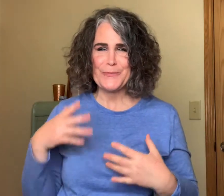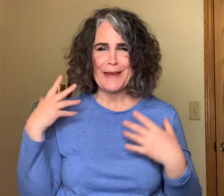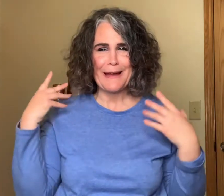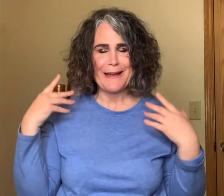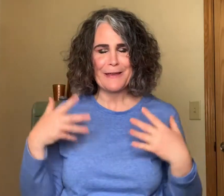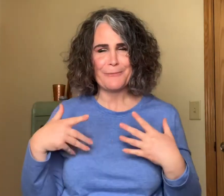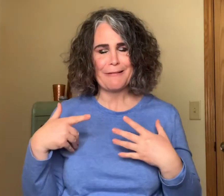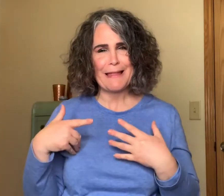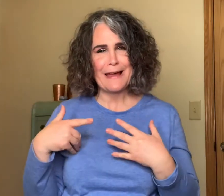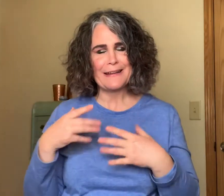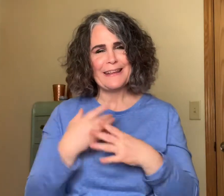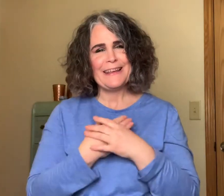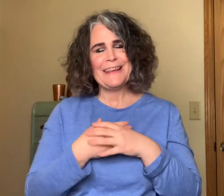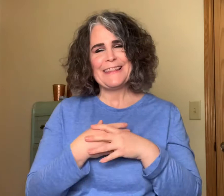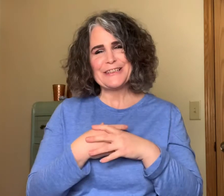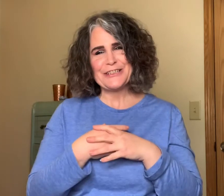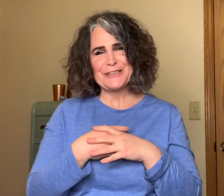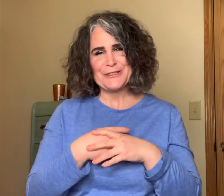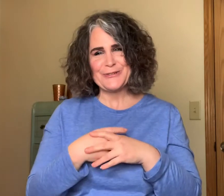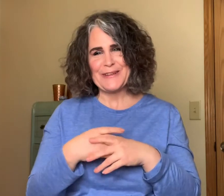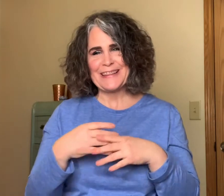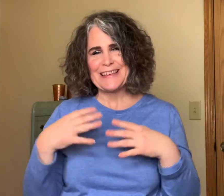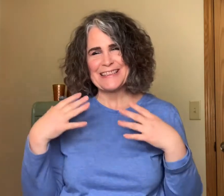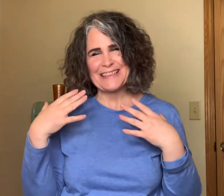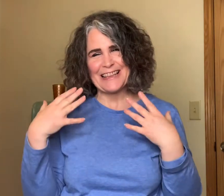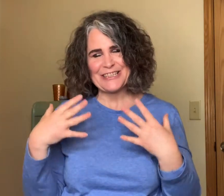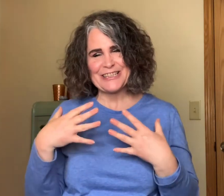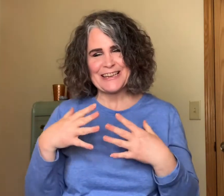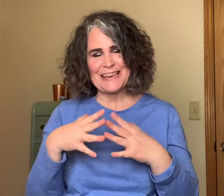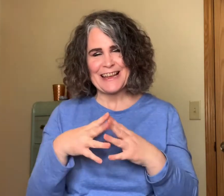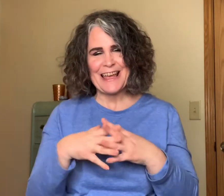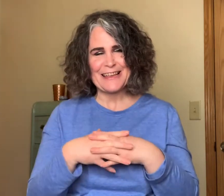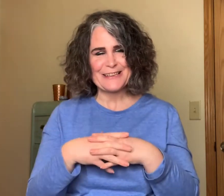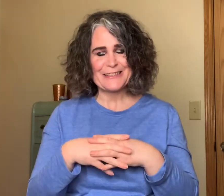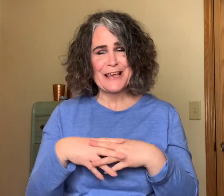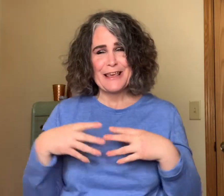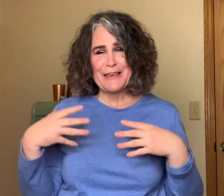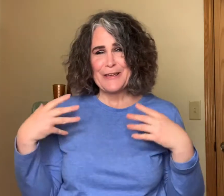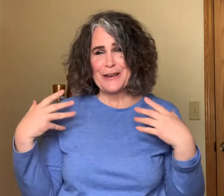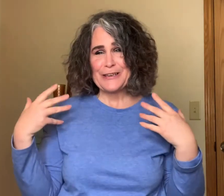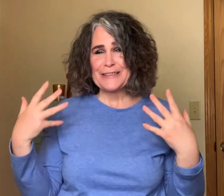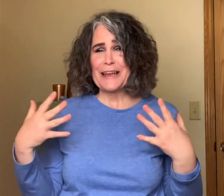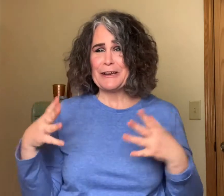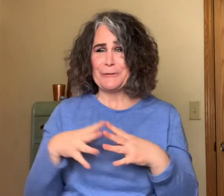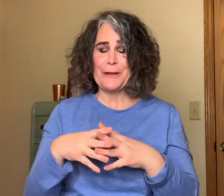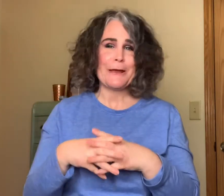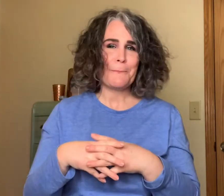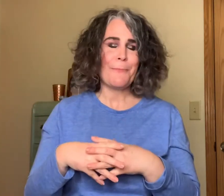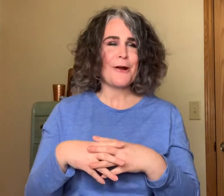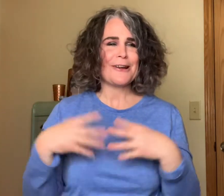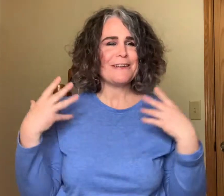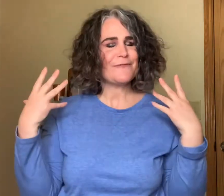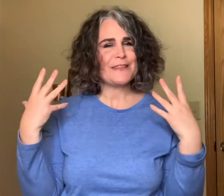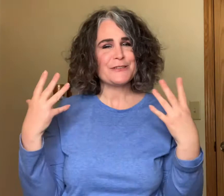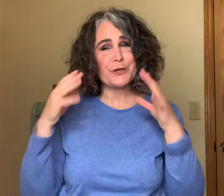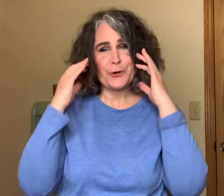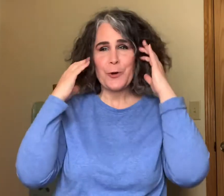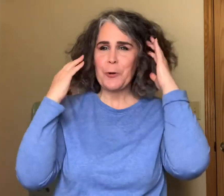me. I am glad that she is doing this that she has decided to become part of this growing